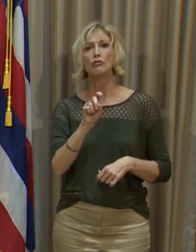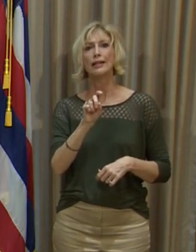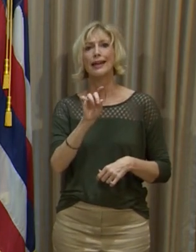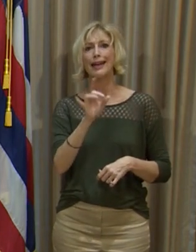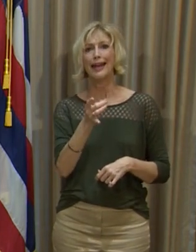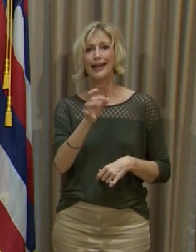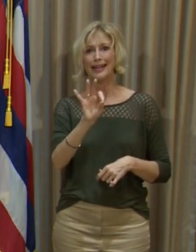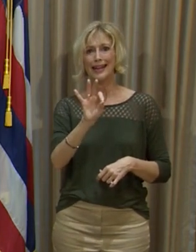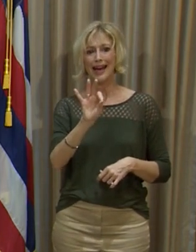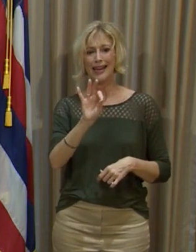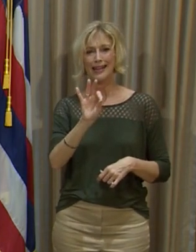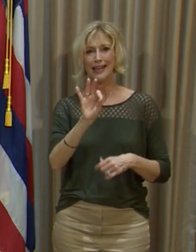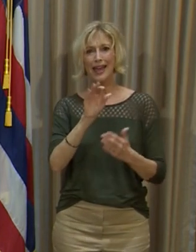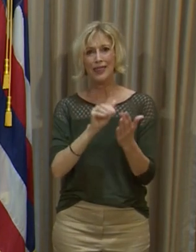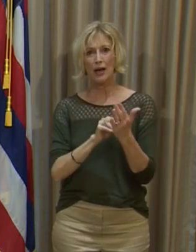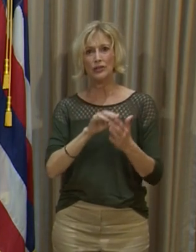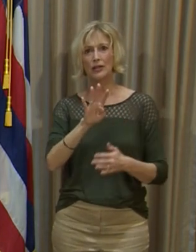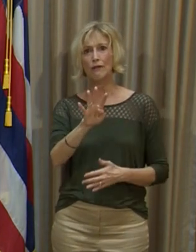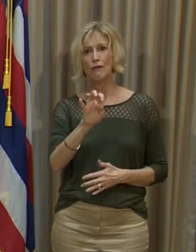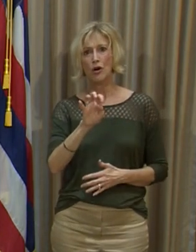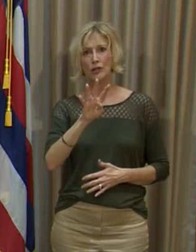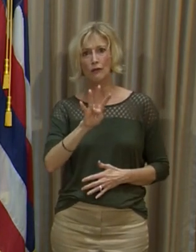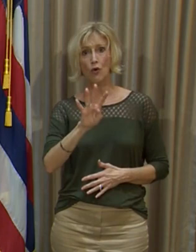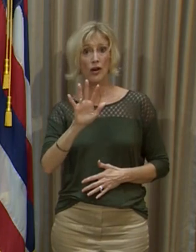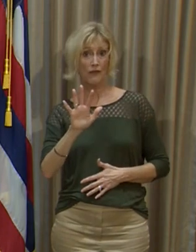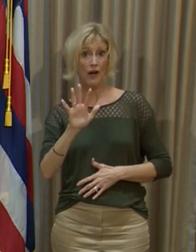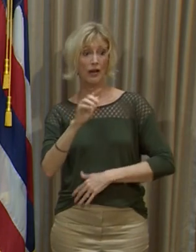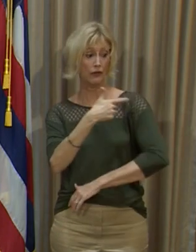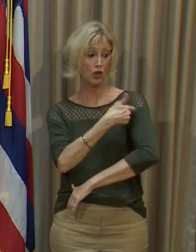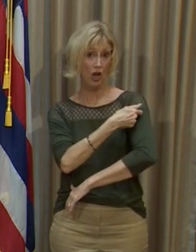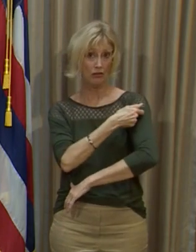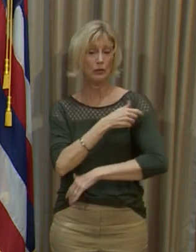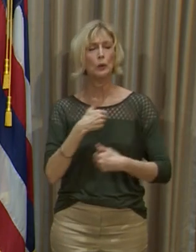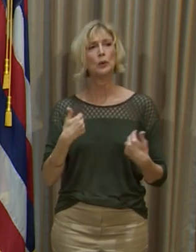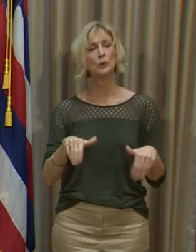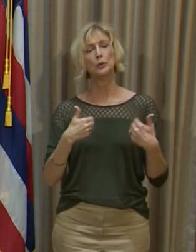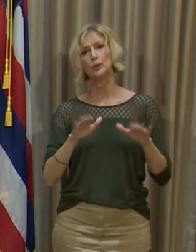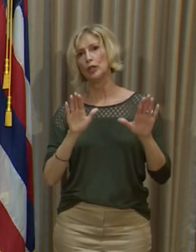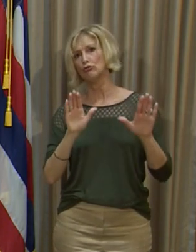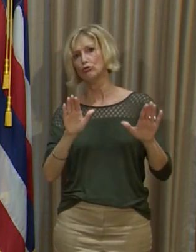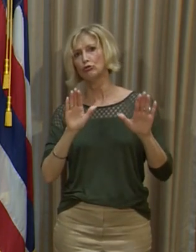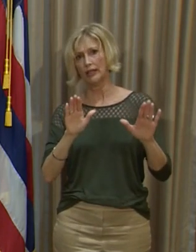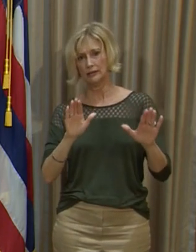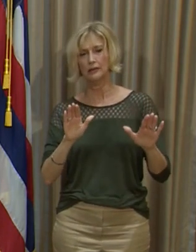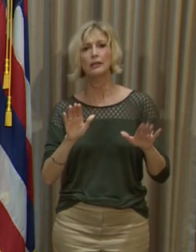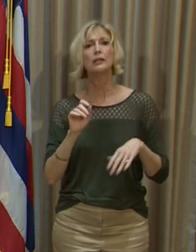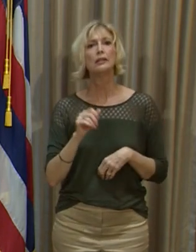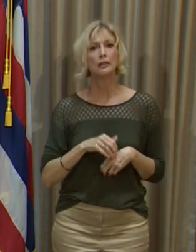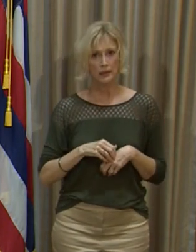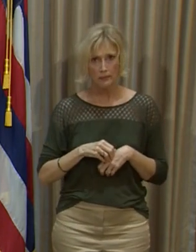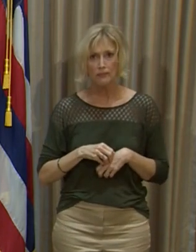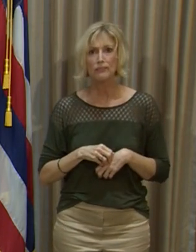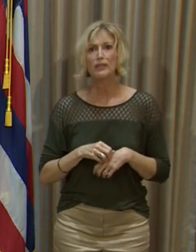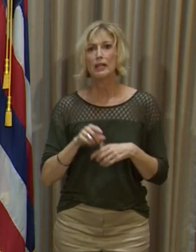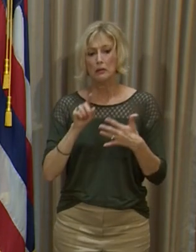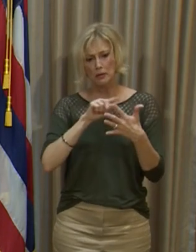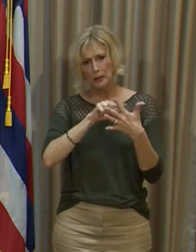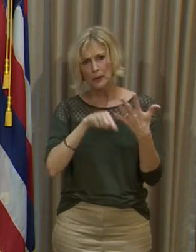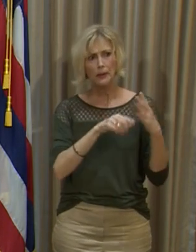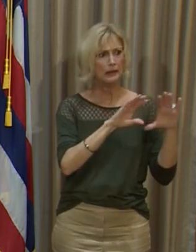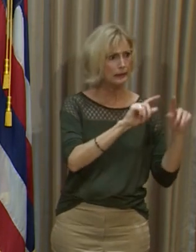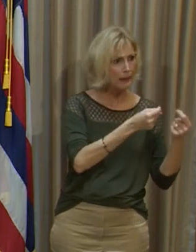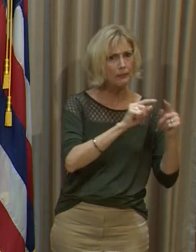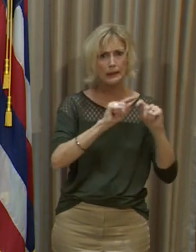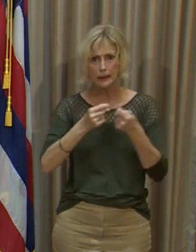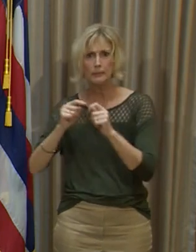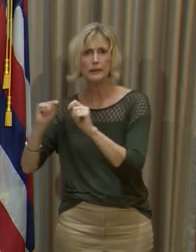,446 shots as of yesterday. Excellent work from Libby and her team, Director Char, General Horror and his team, and so